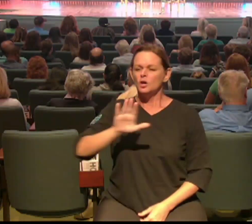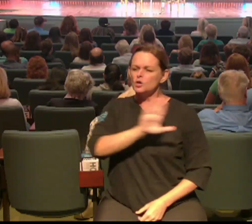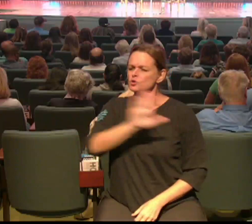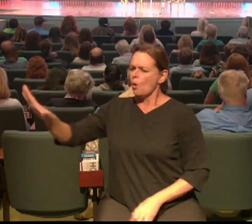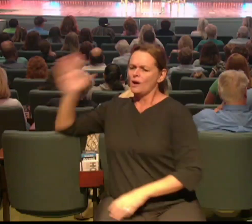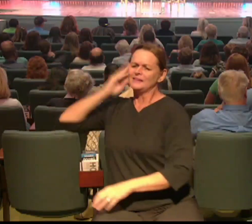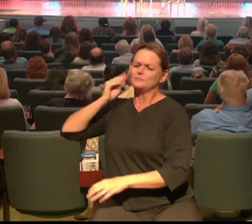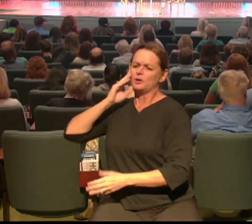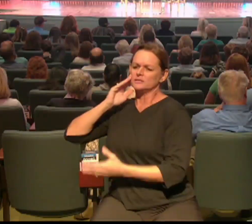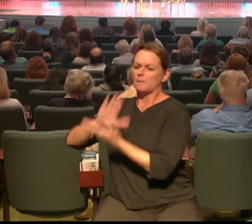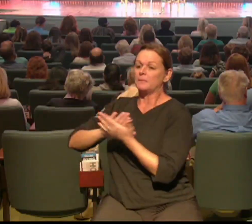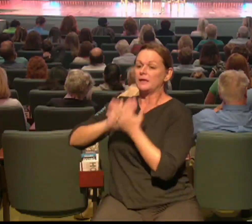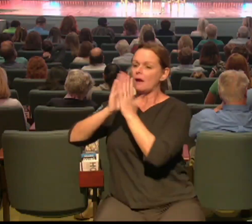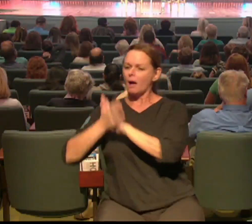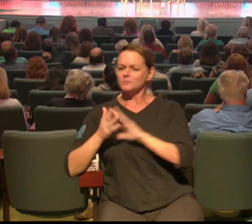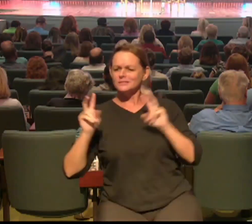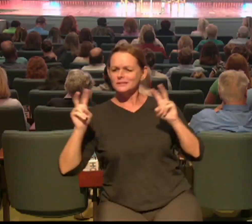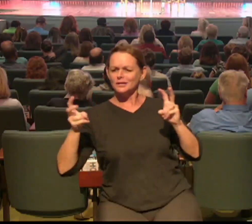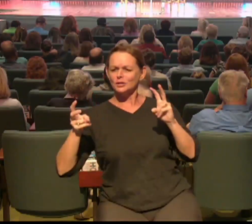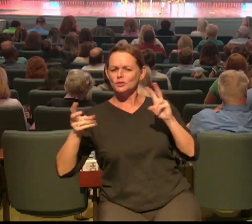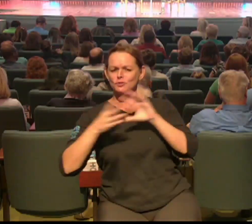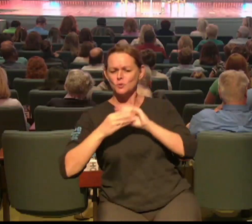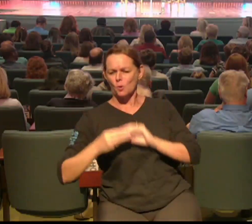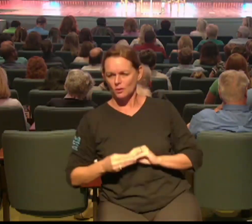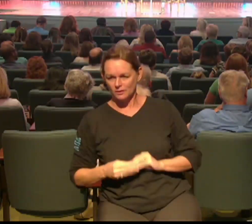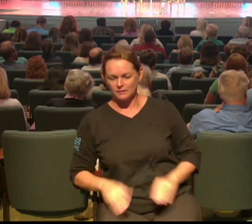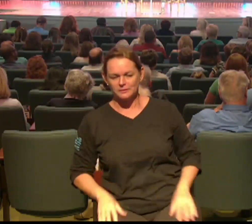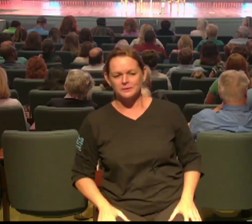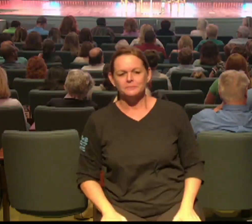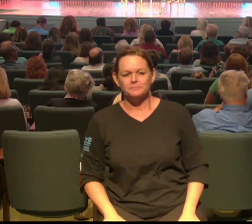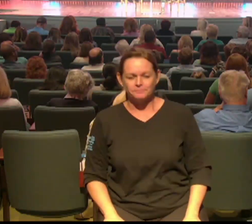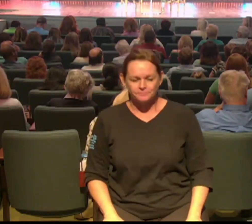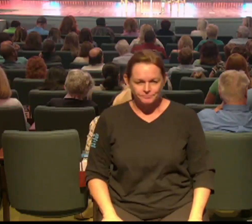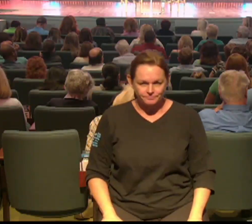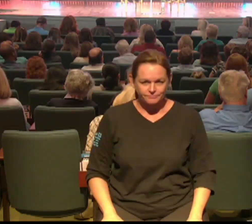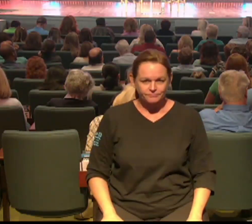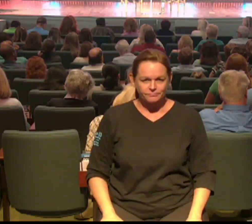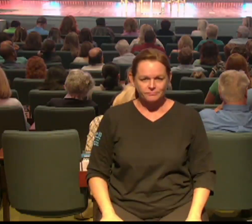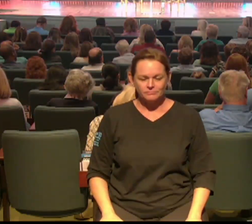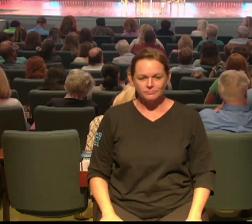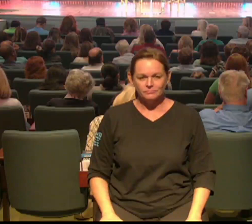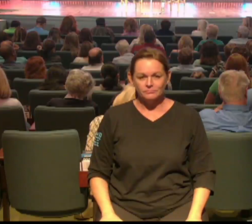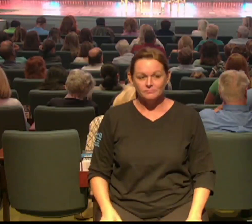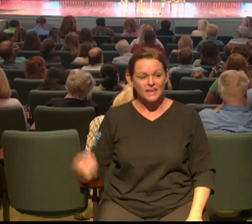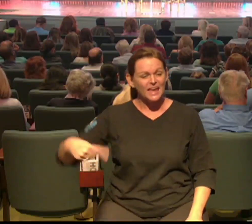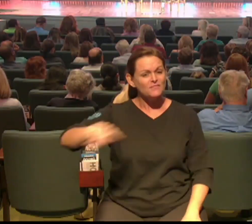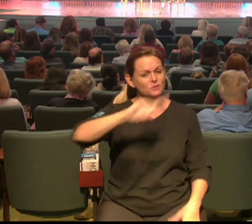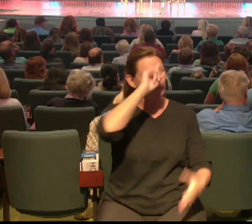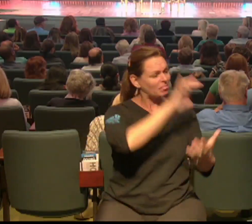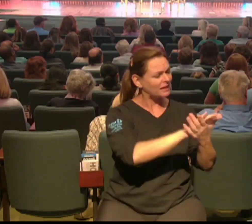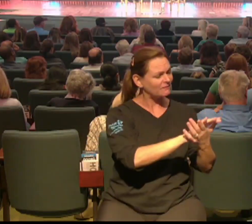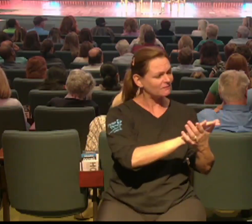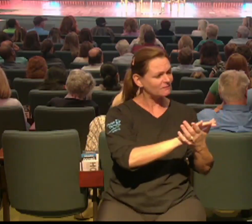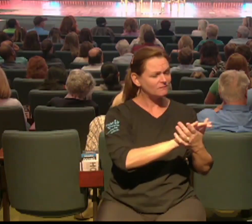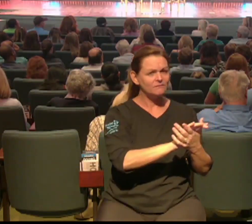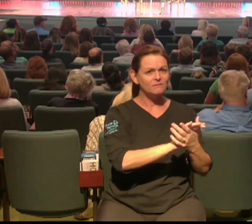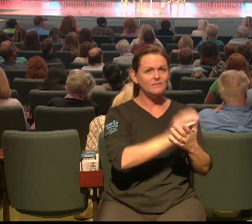first John 5 10 once you say this with me out loud at all of our locations those who believe in the son of God have the testimony